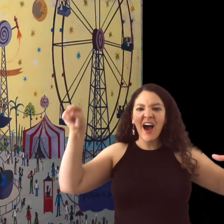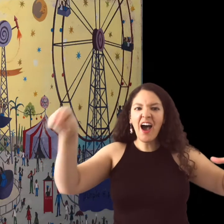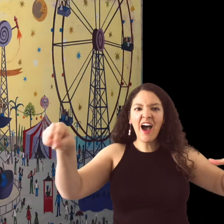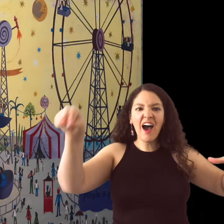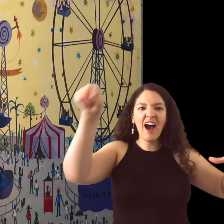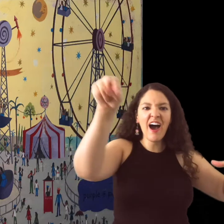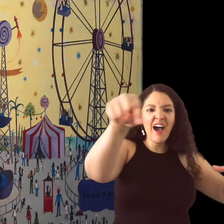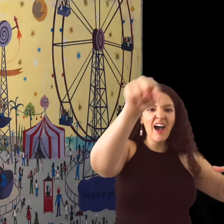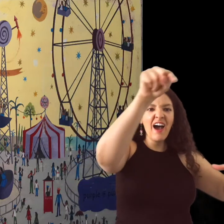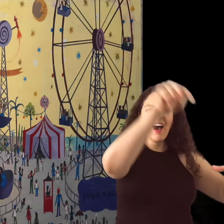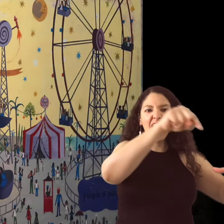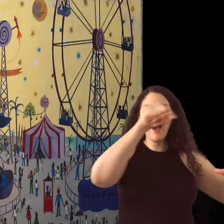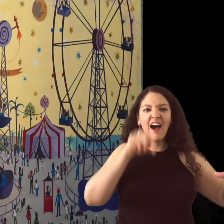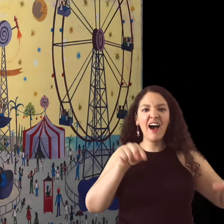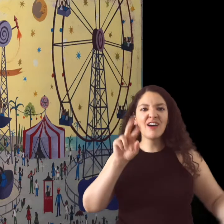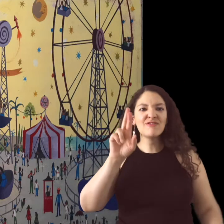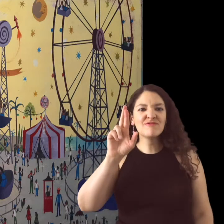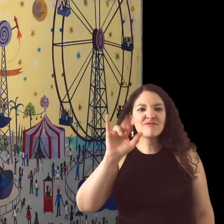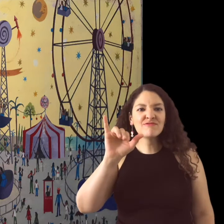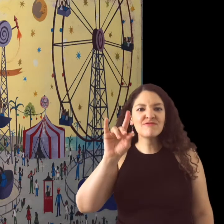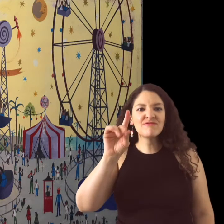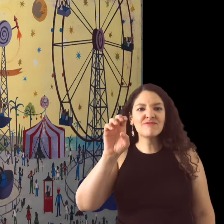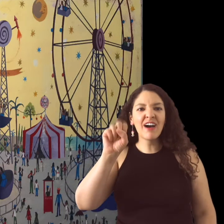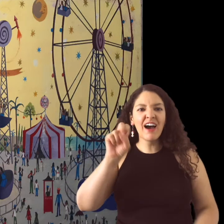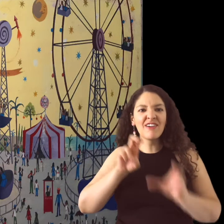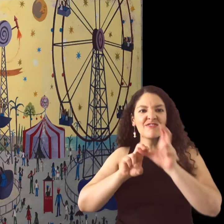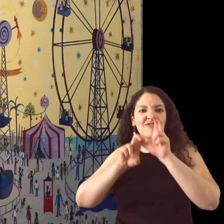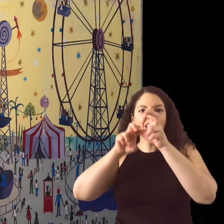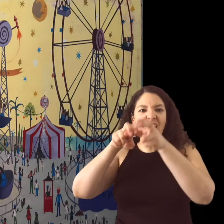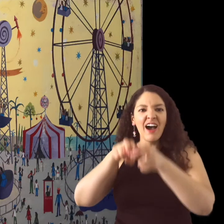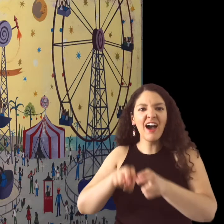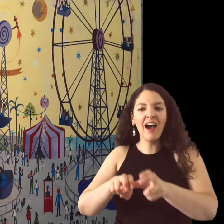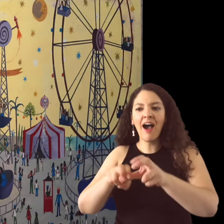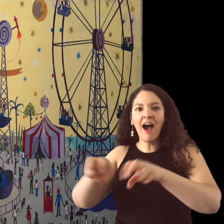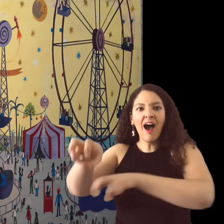Purple are the rides that swirl and spin.